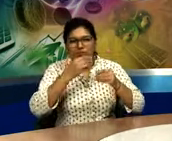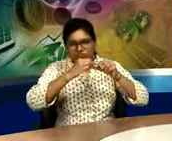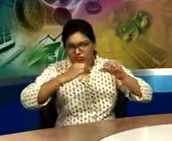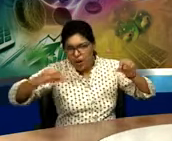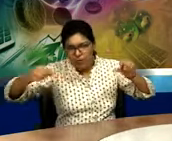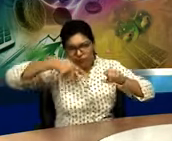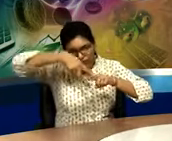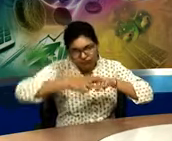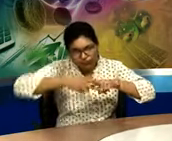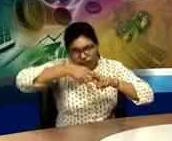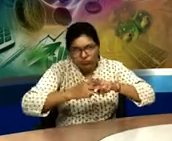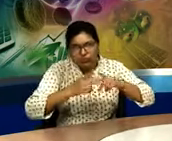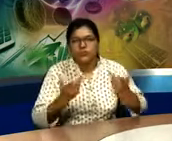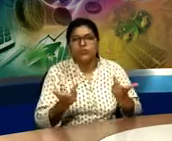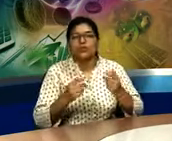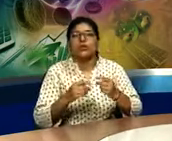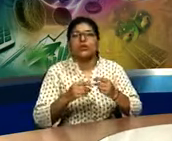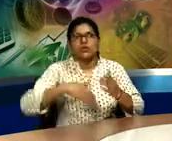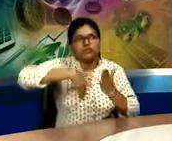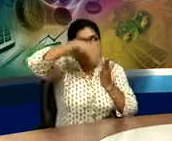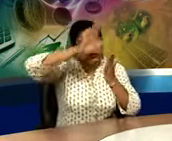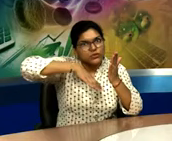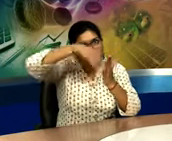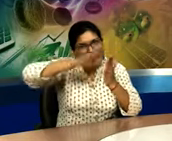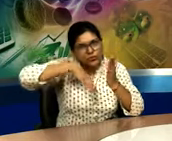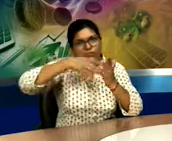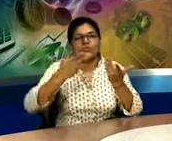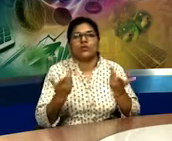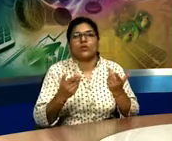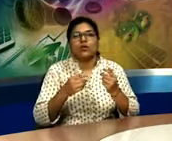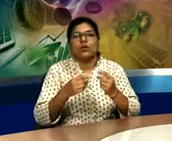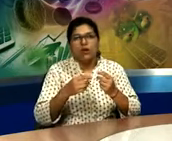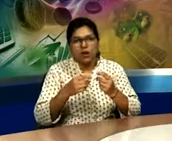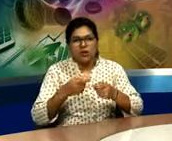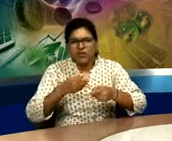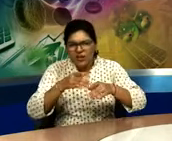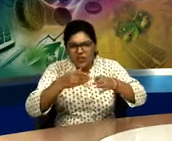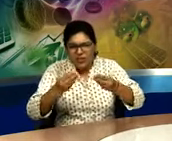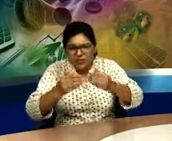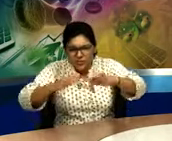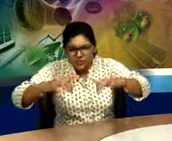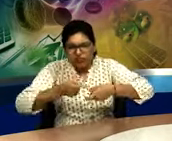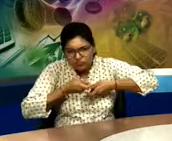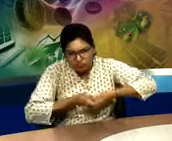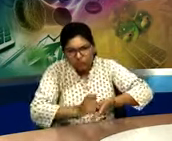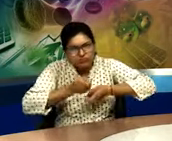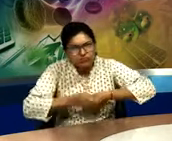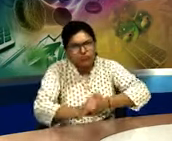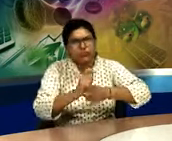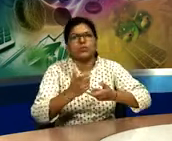kind of work like plumbing or whitewashing. Whitewashing, digging.